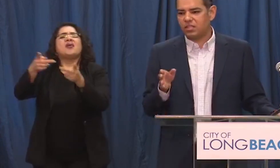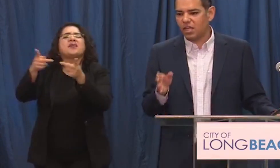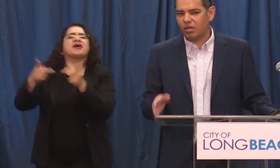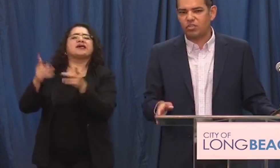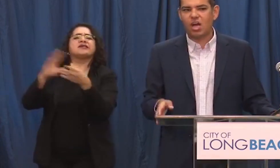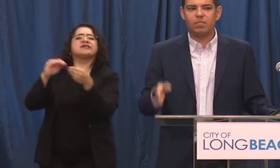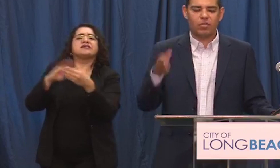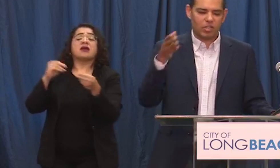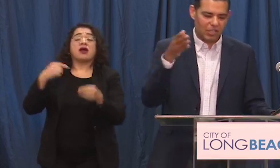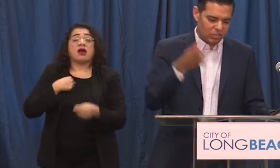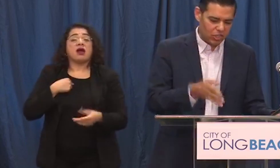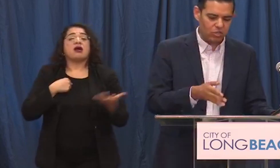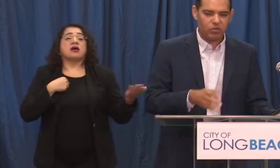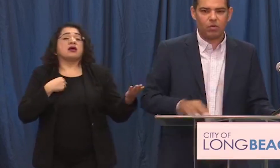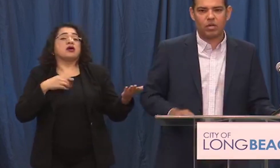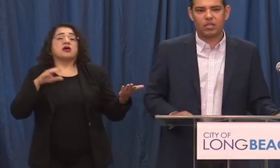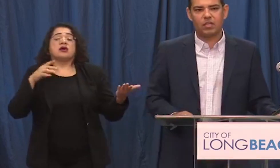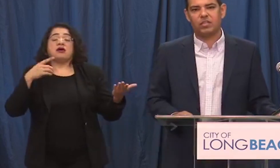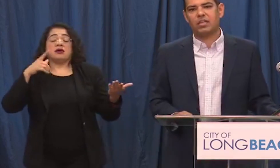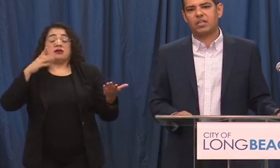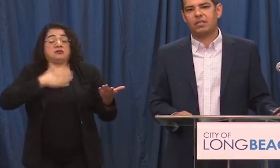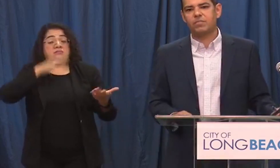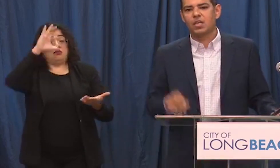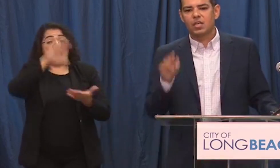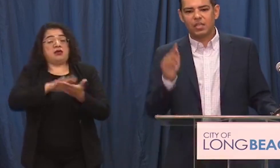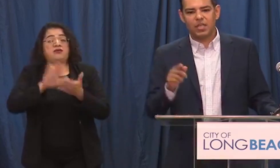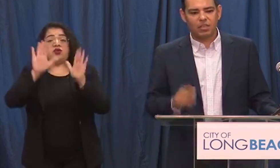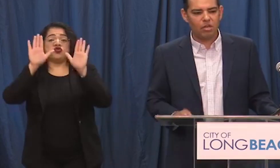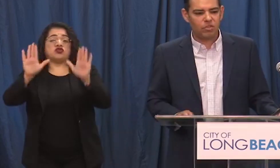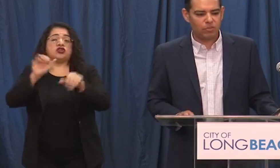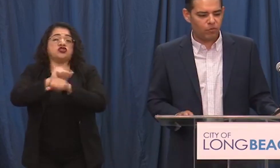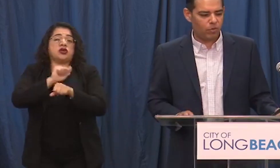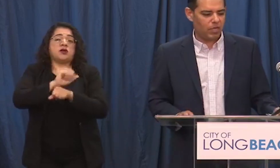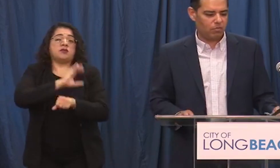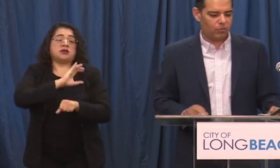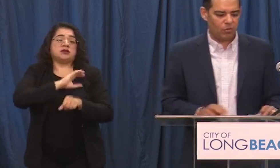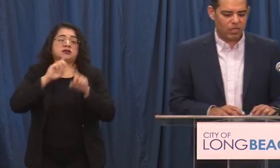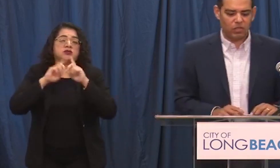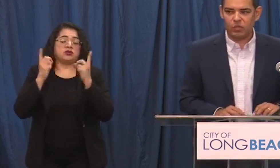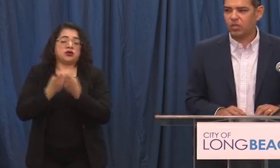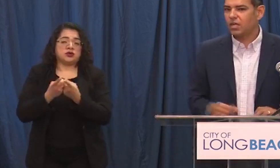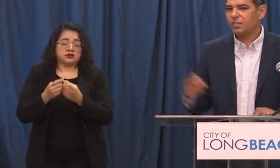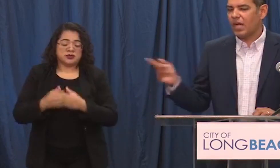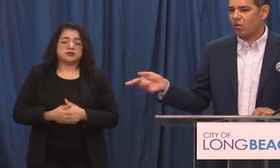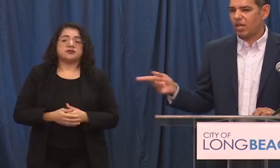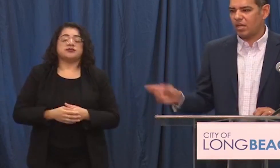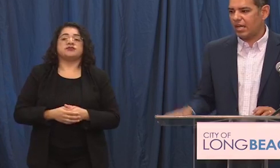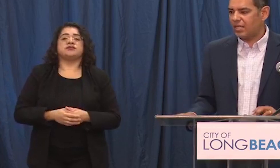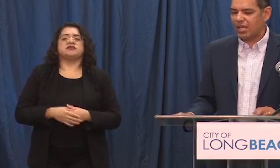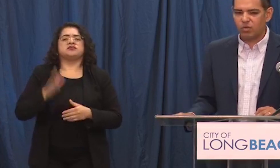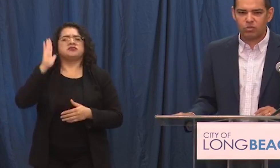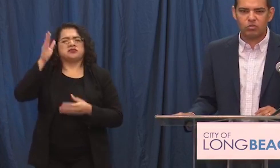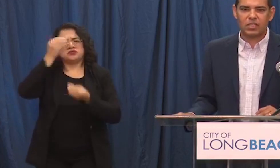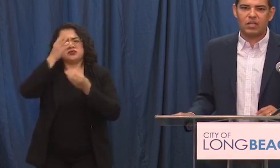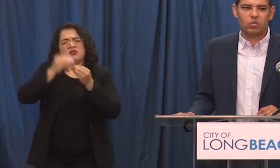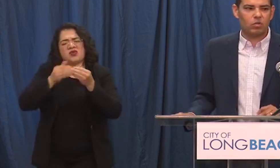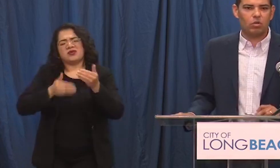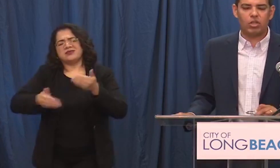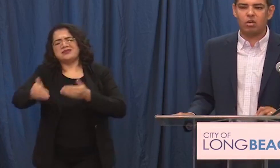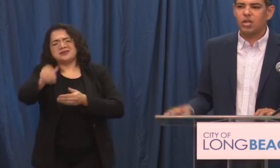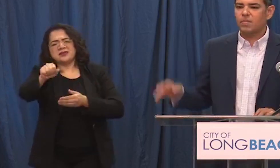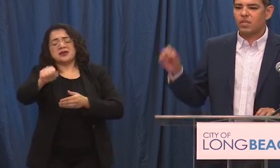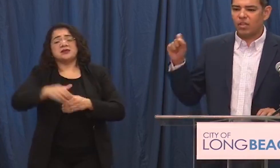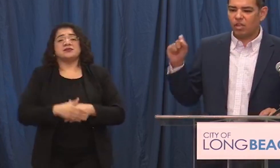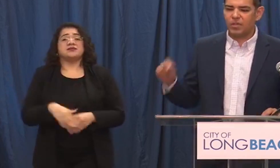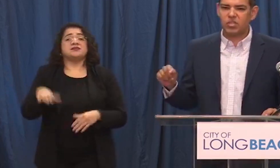they they did a great job and they're going to continue to do that work in the days ahead let me let me also before we before we conclude i want to i know i introduced the council